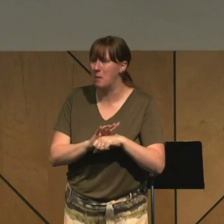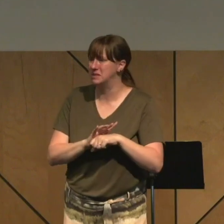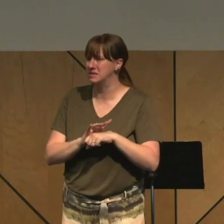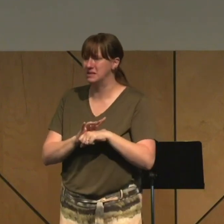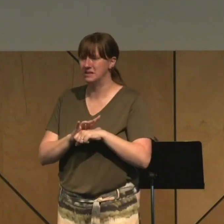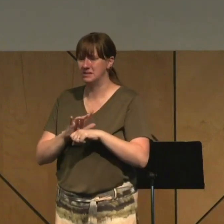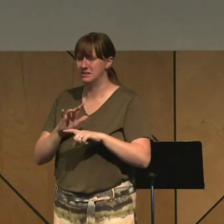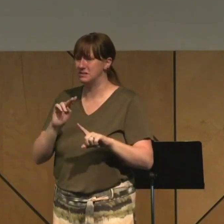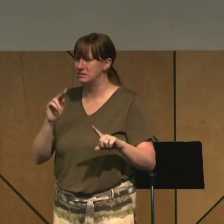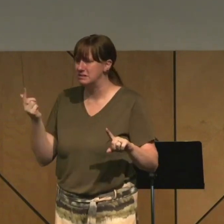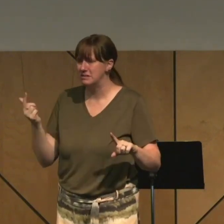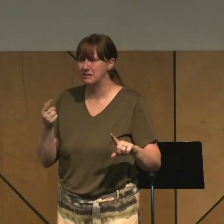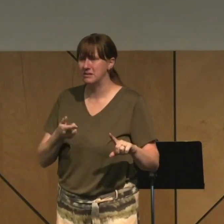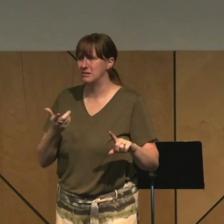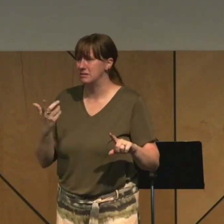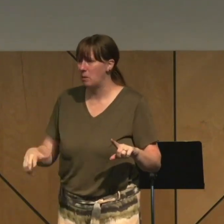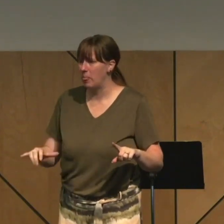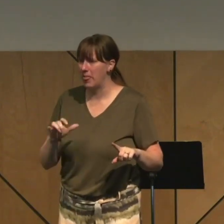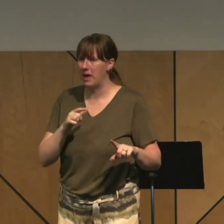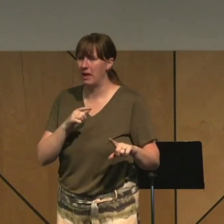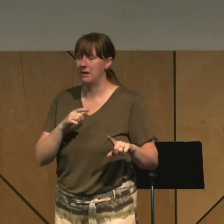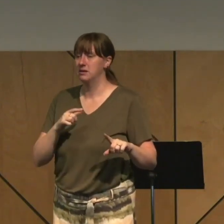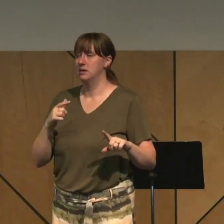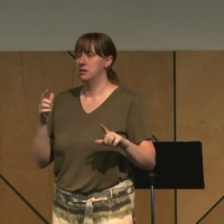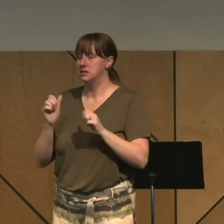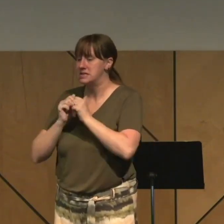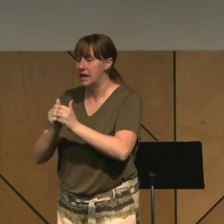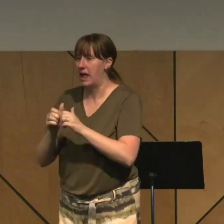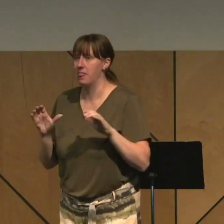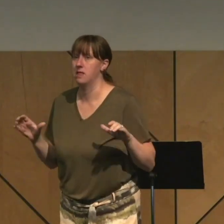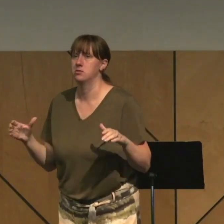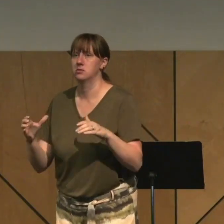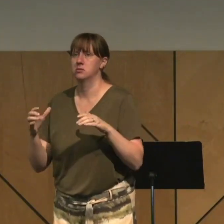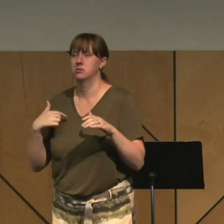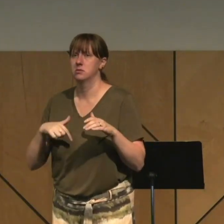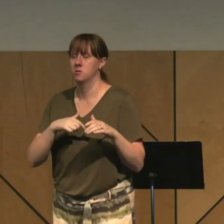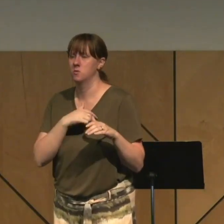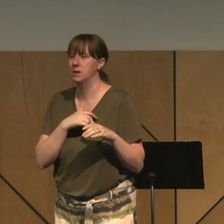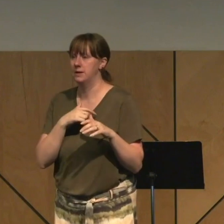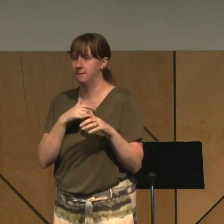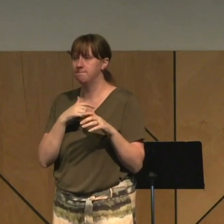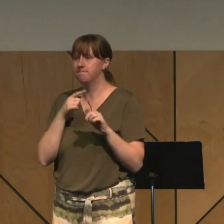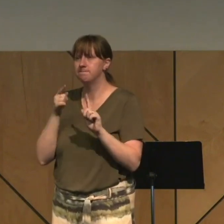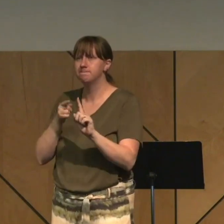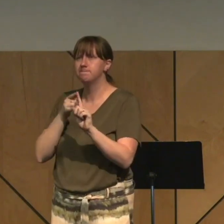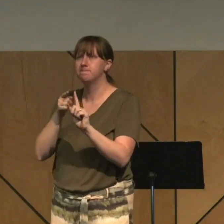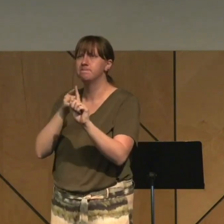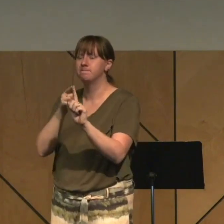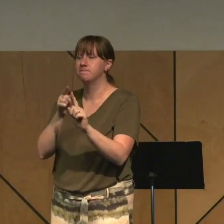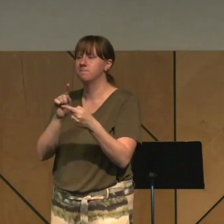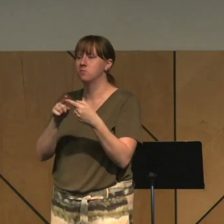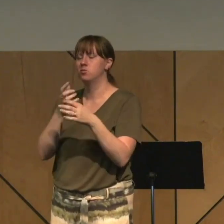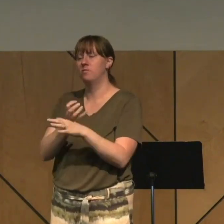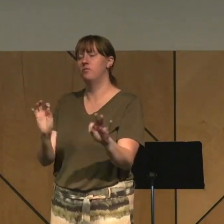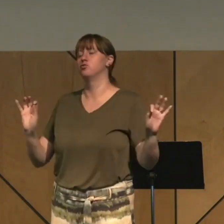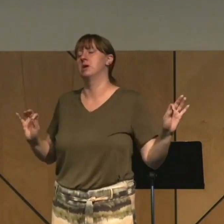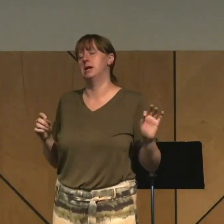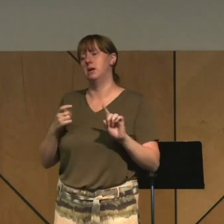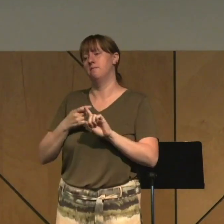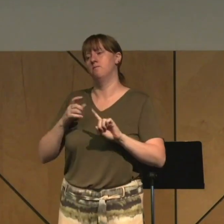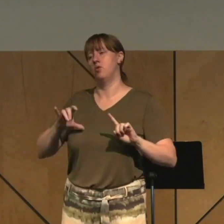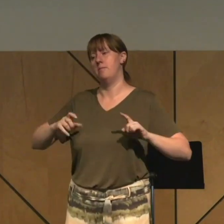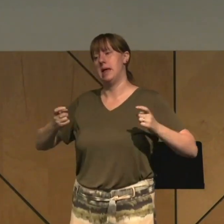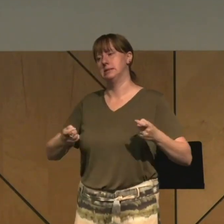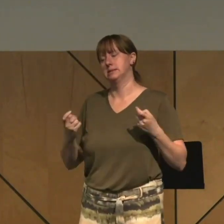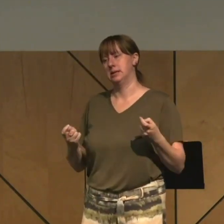don't deliver. And together, we journeyed toward freedom. I'm so glad I did that. And so that's